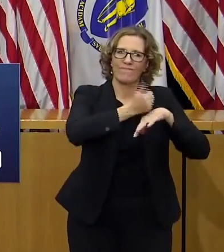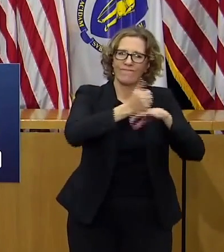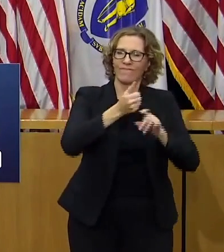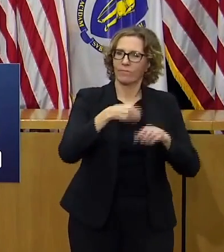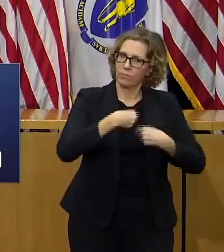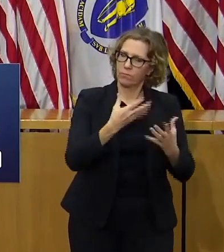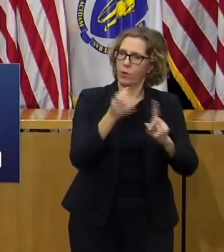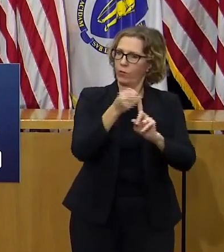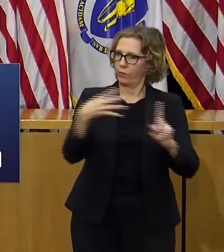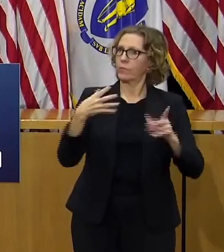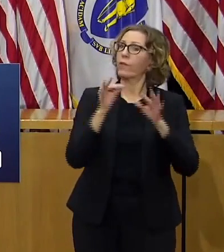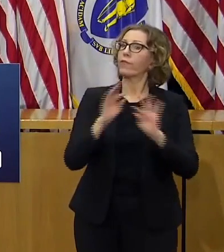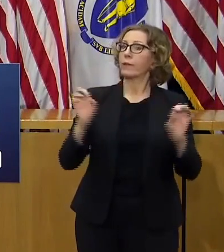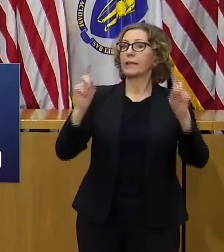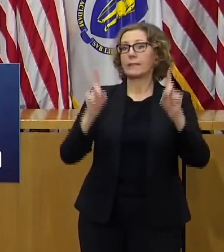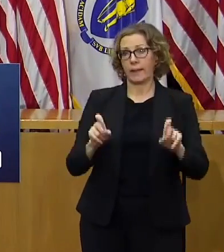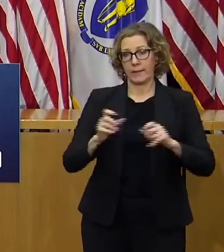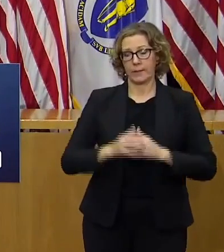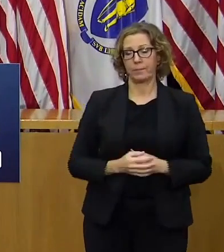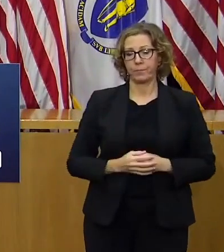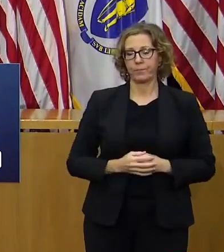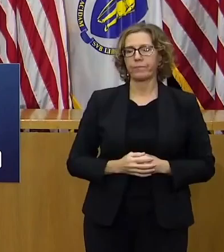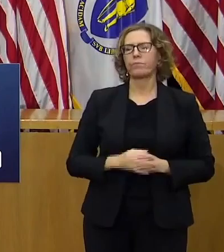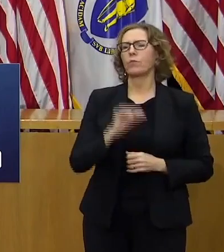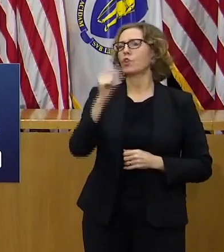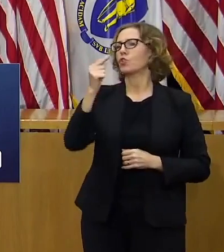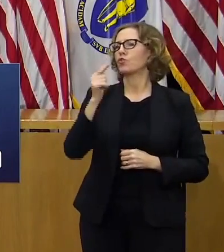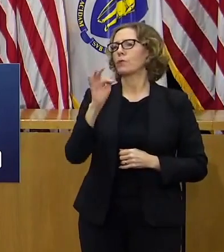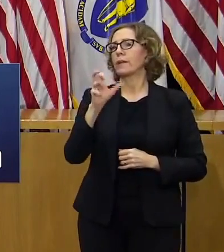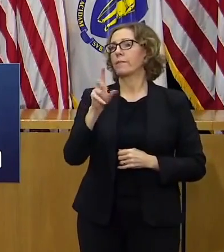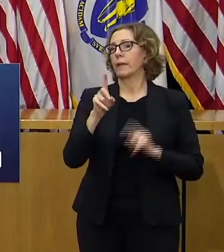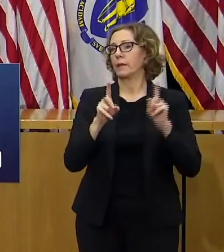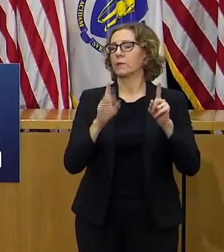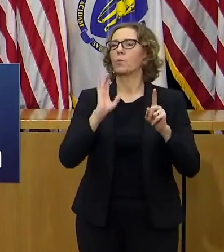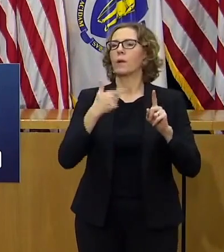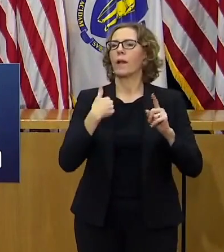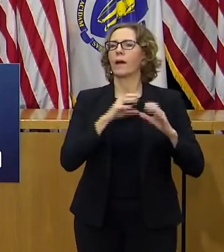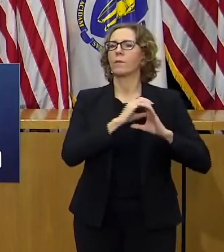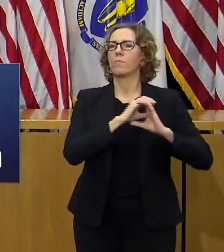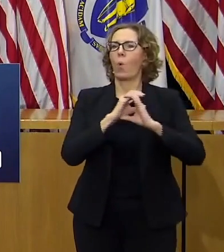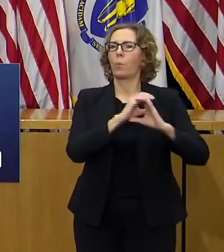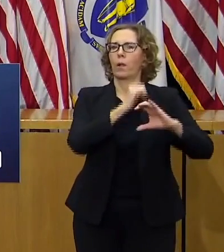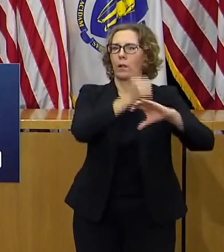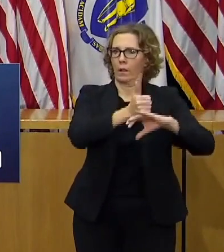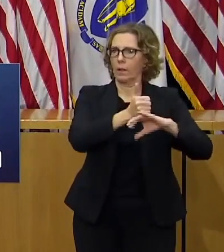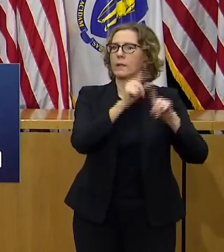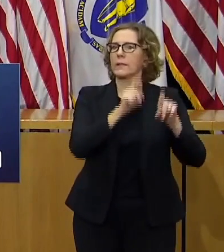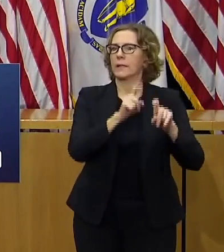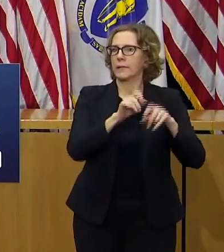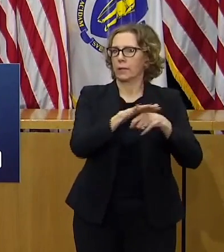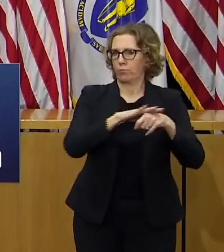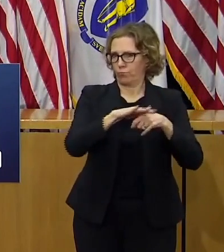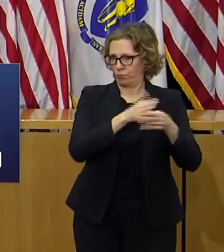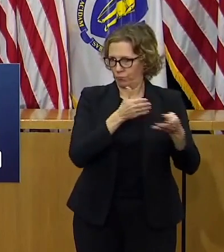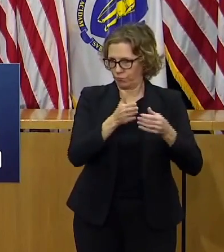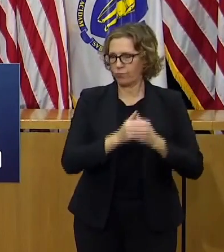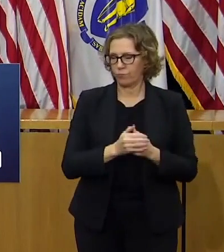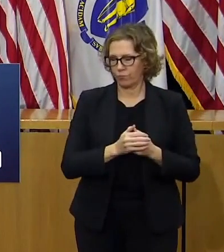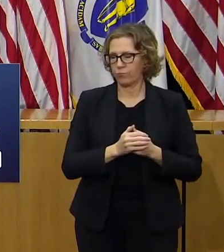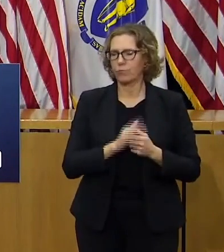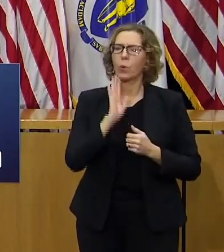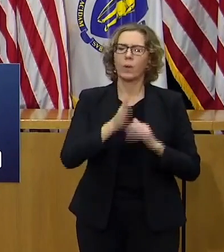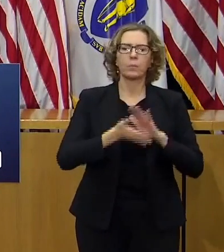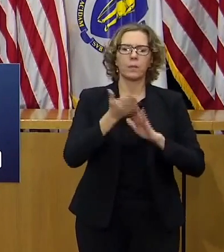and in Greenfield we're providing a mobile testing service and these Western Mass sites will be also be